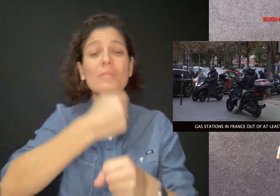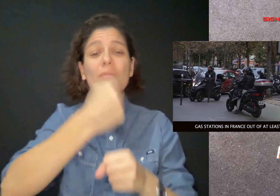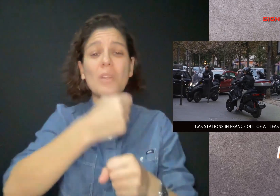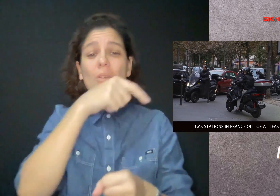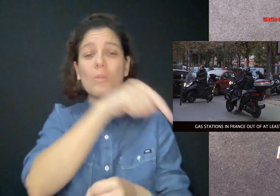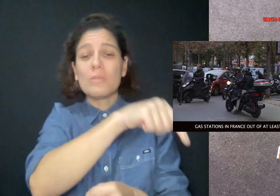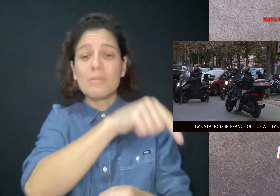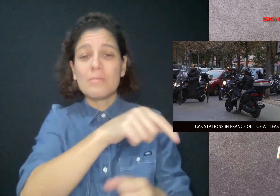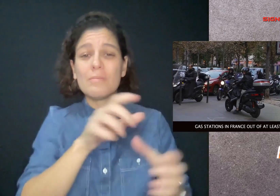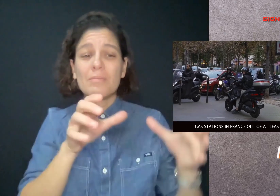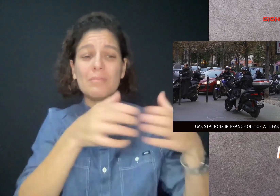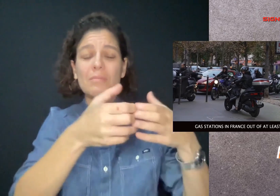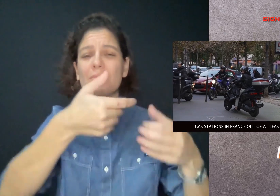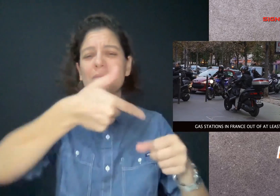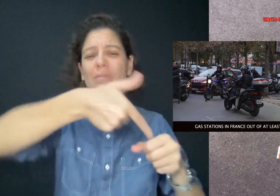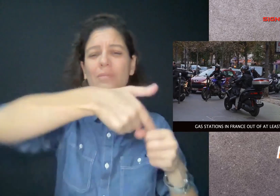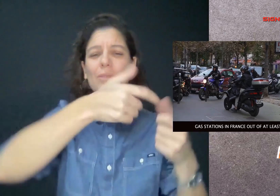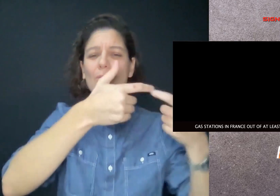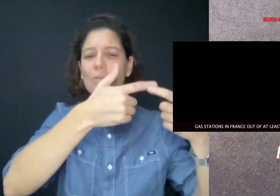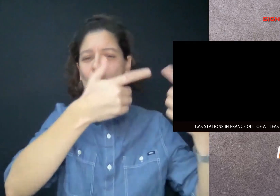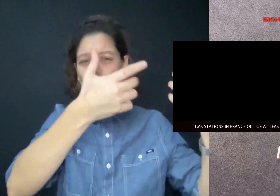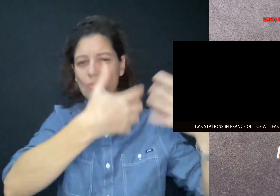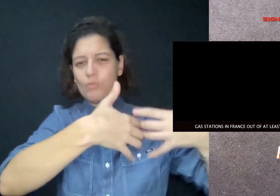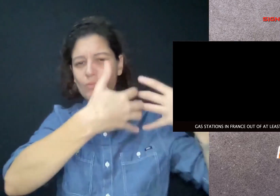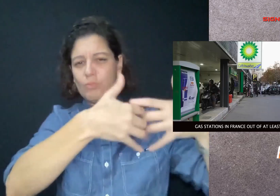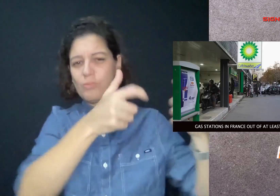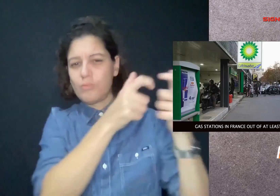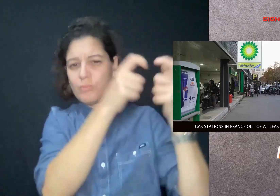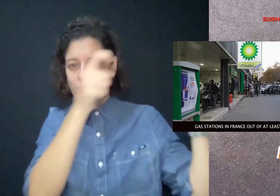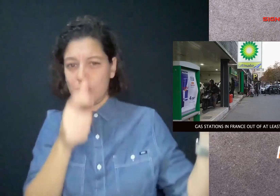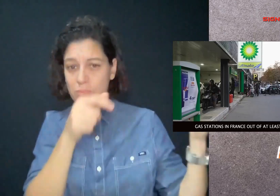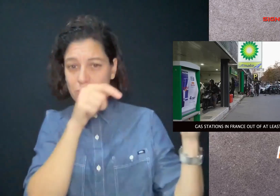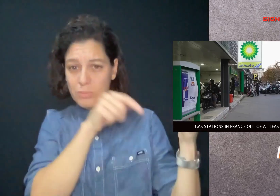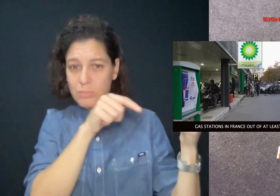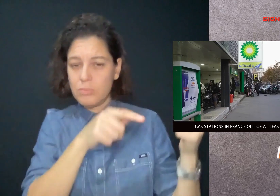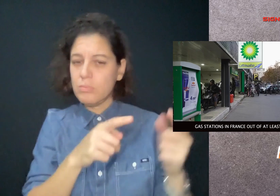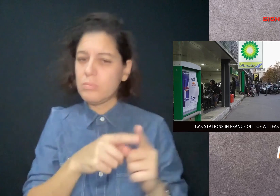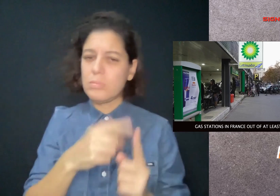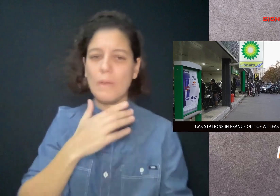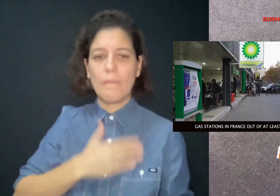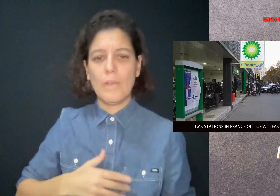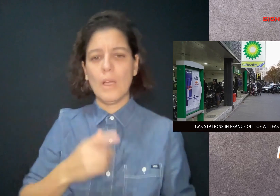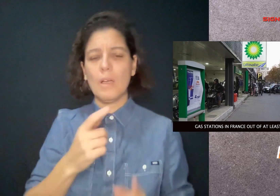Refinery workers are demanding a pay hike to cope with soaring inflation.